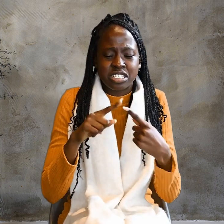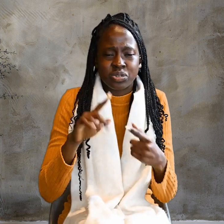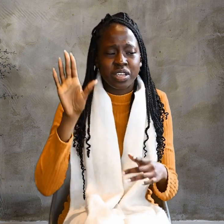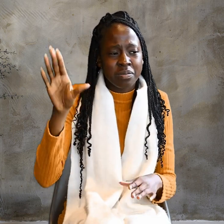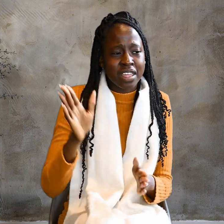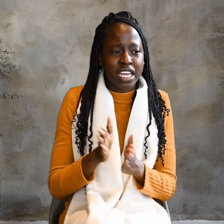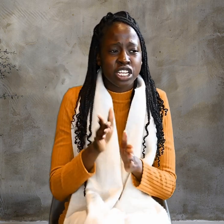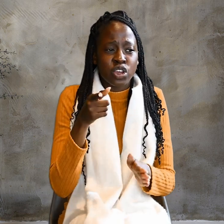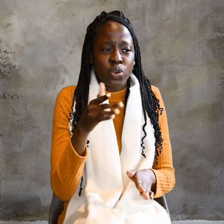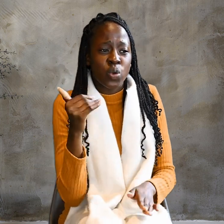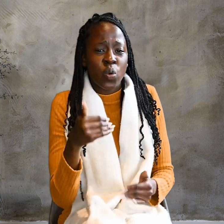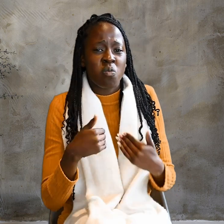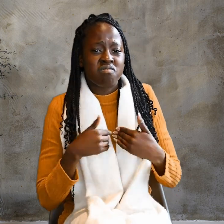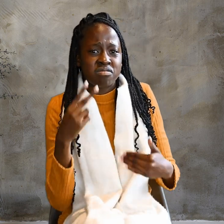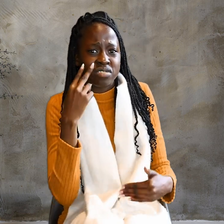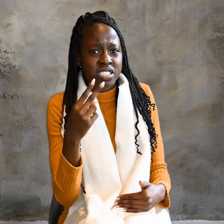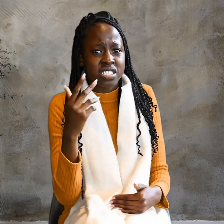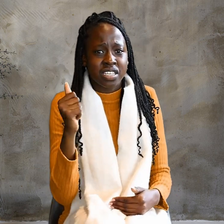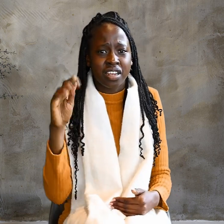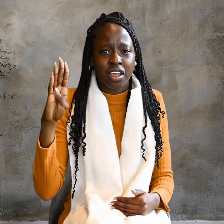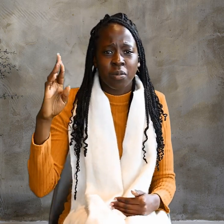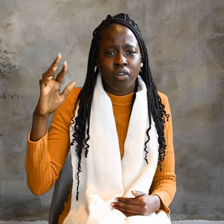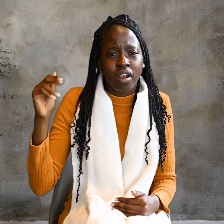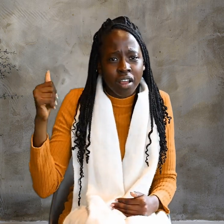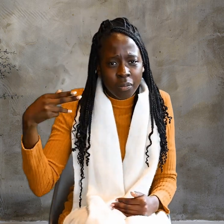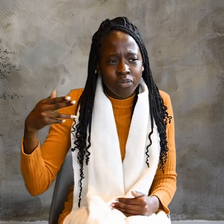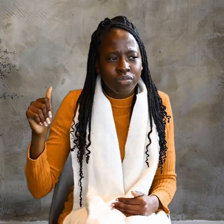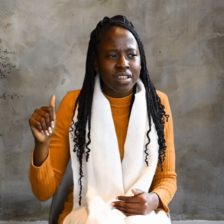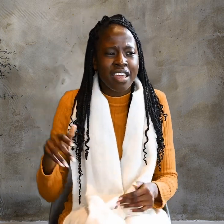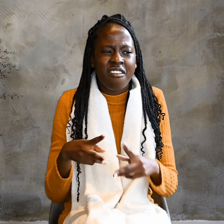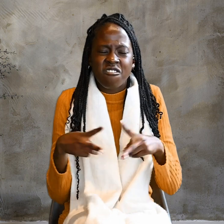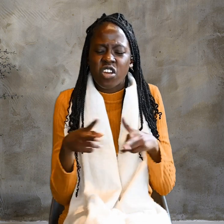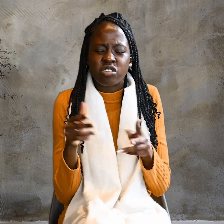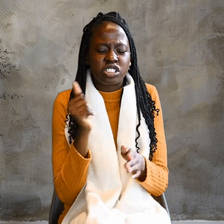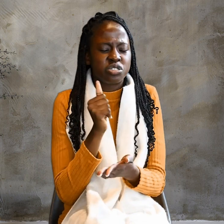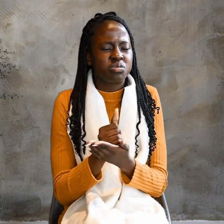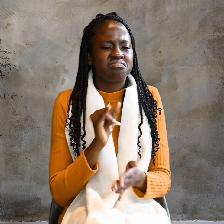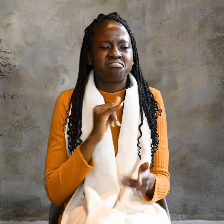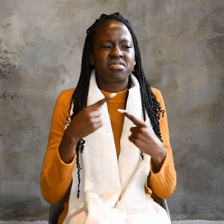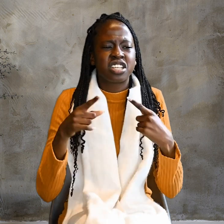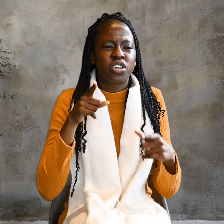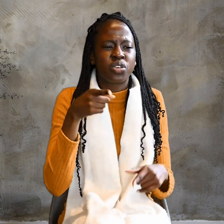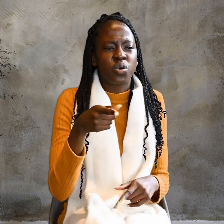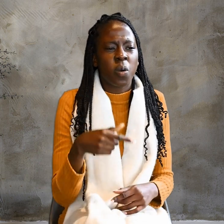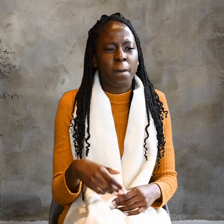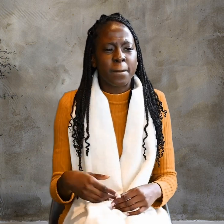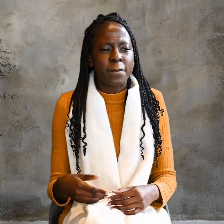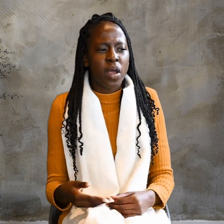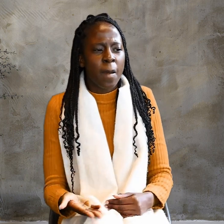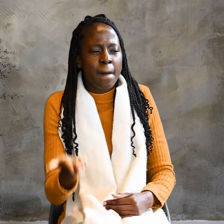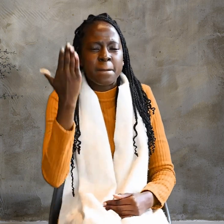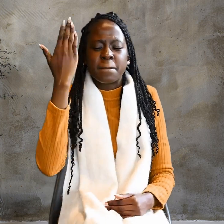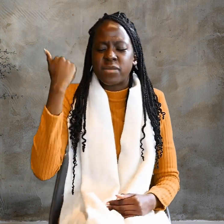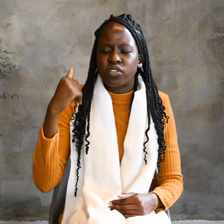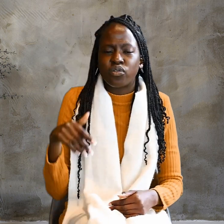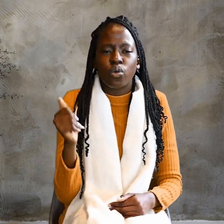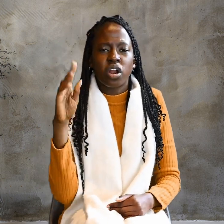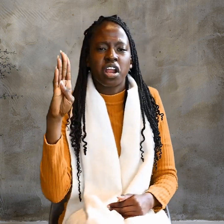Very truly I tell you, Jesus answered, Before Abraham was born, I